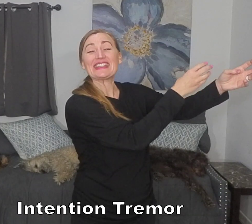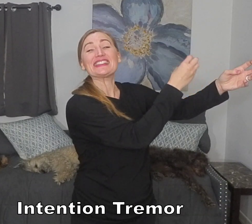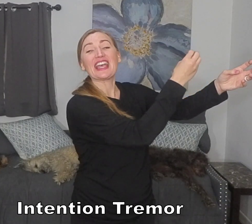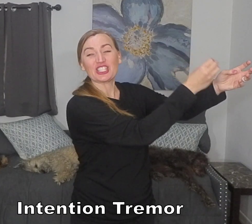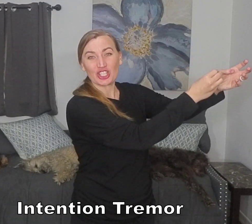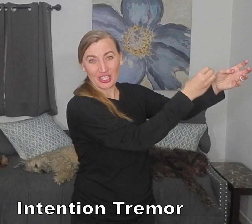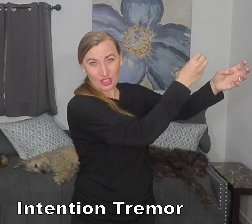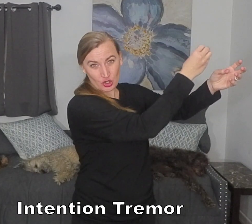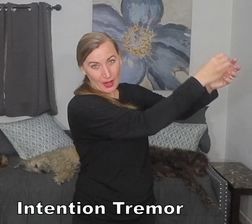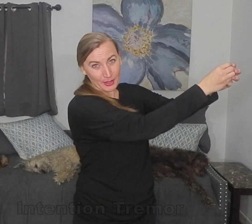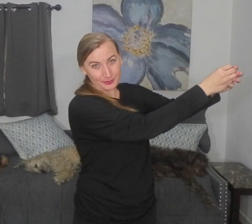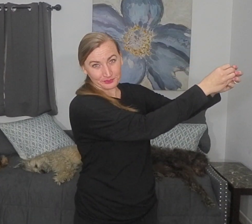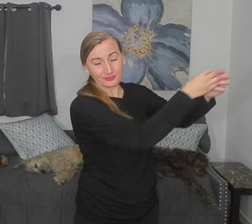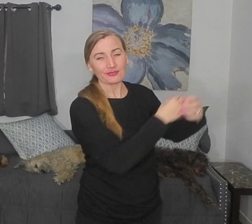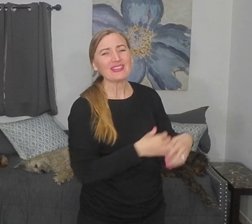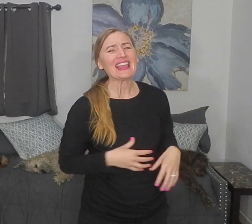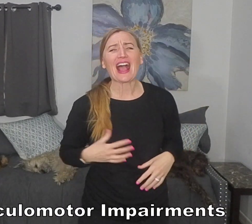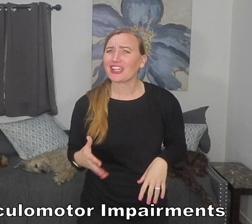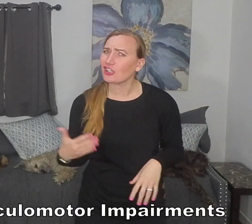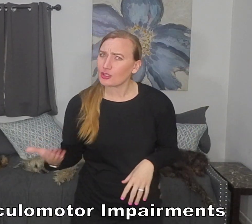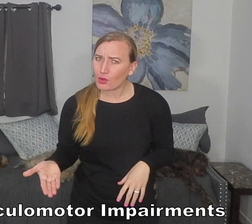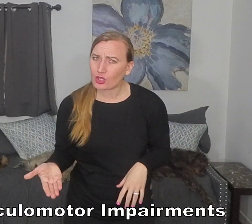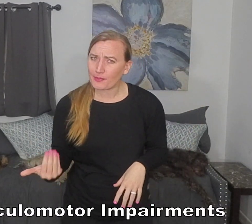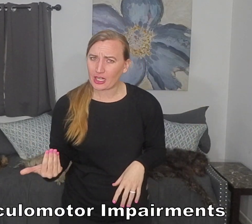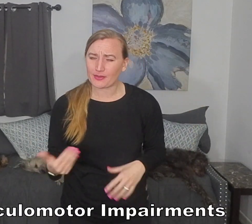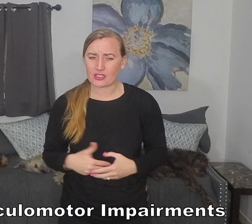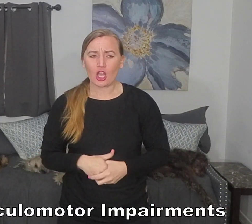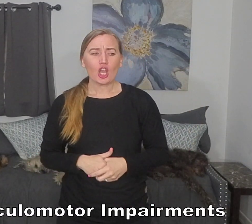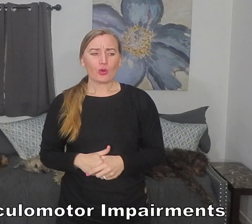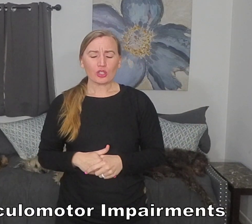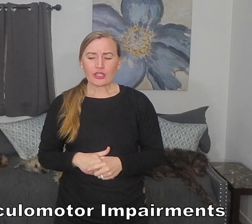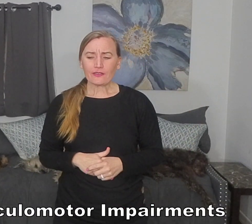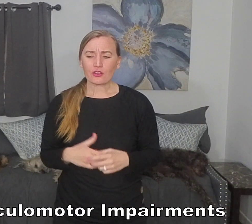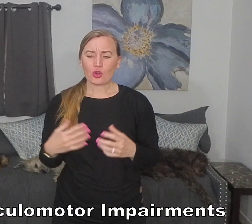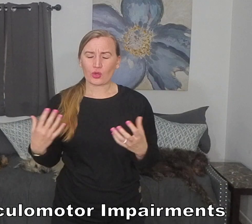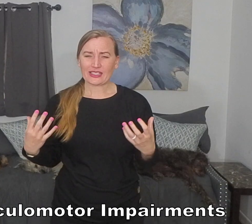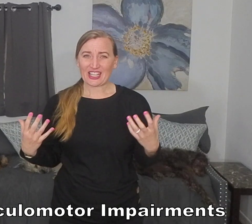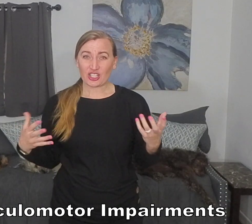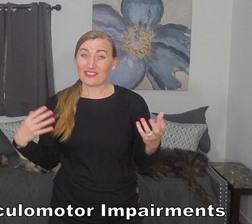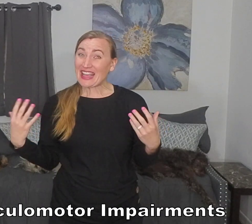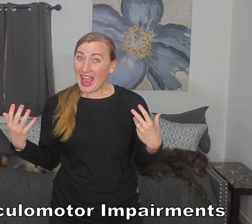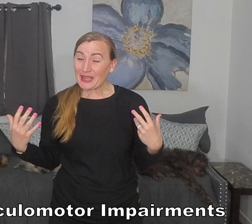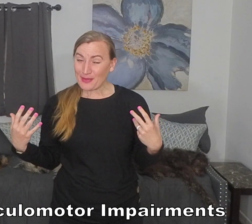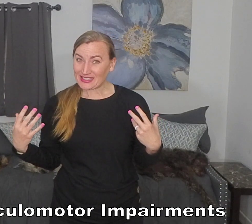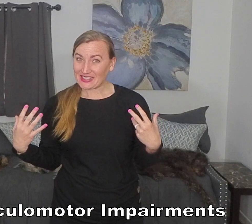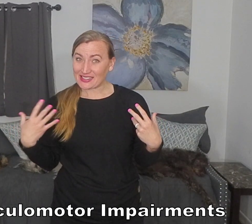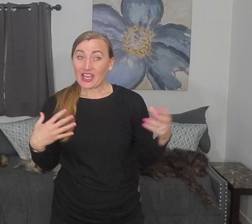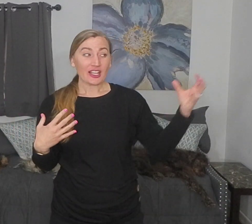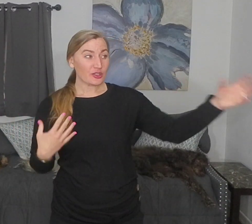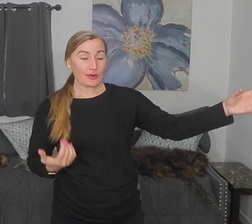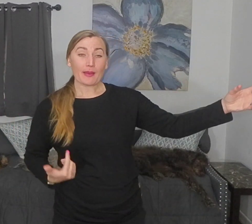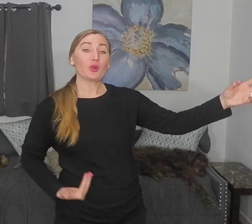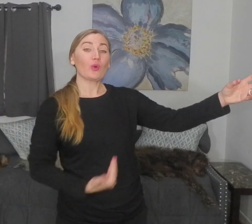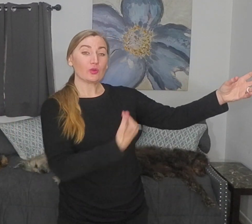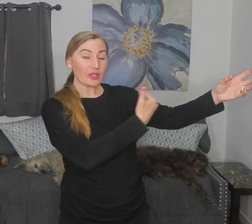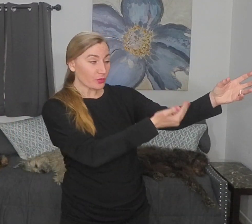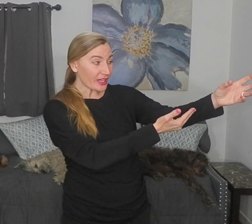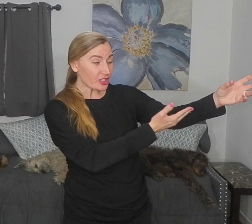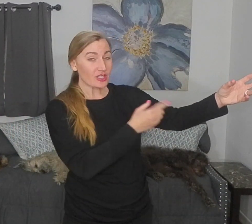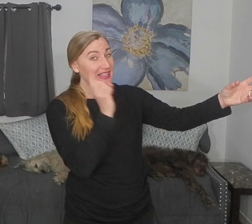intention tremor. Ocular motor impairments. We're looking for the coordination of the eye muscles. Because remember, when we reach, the